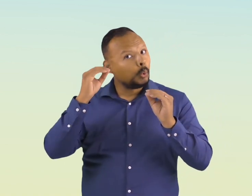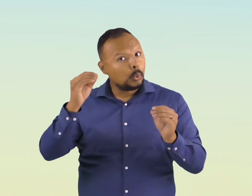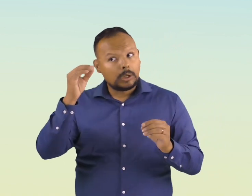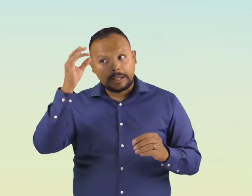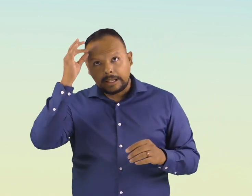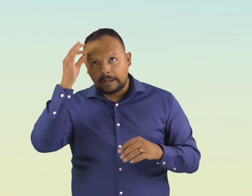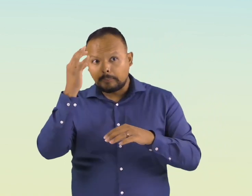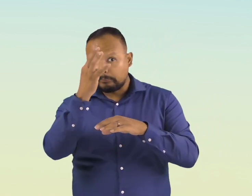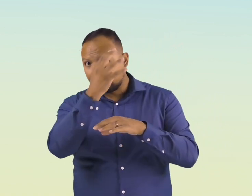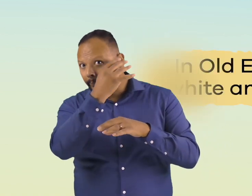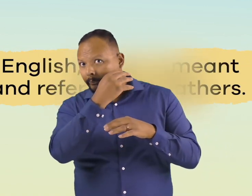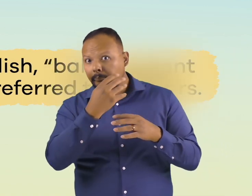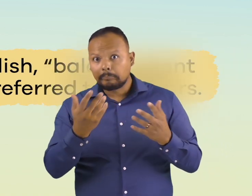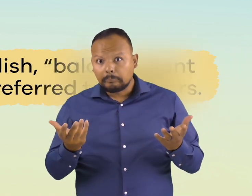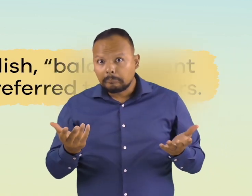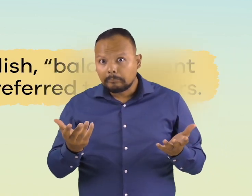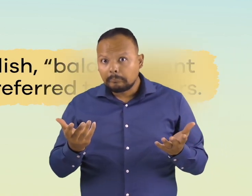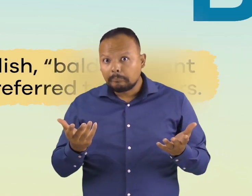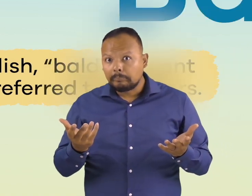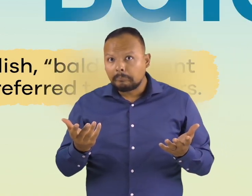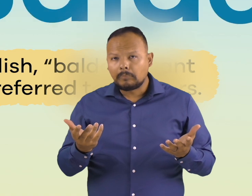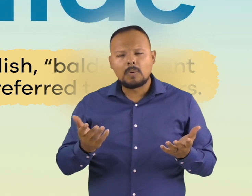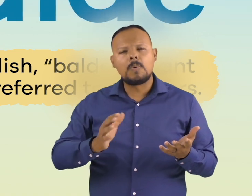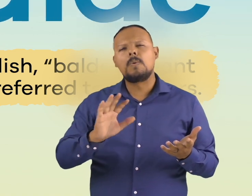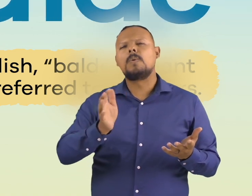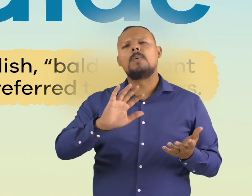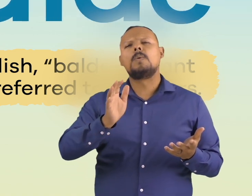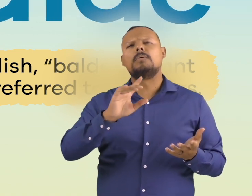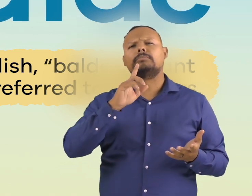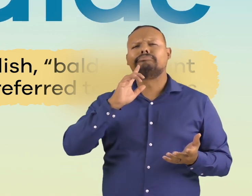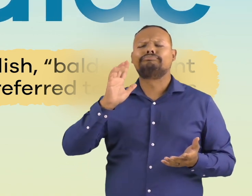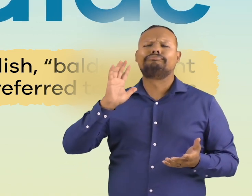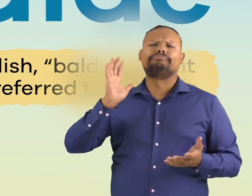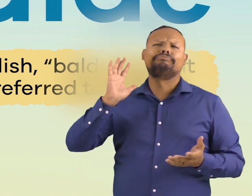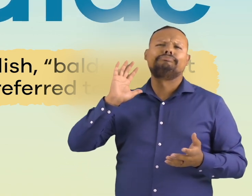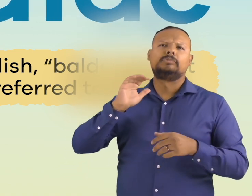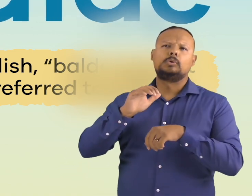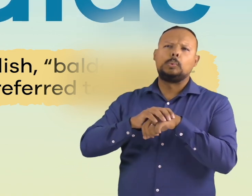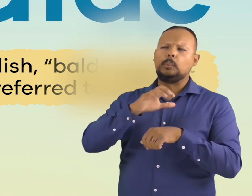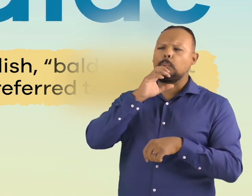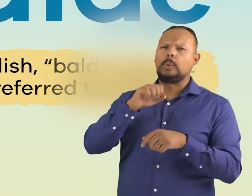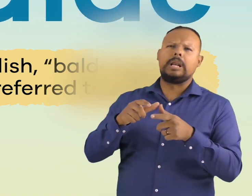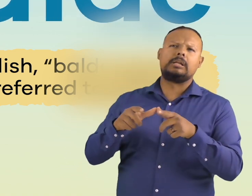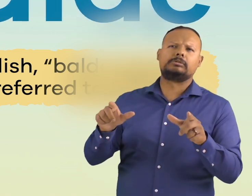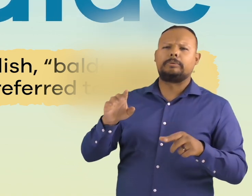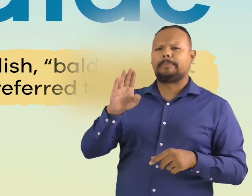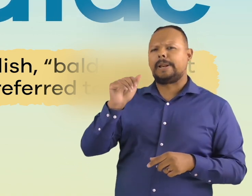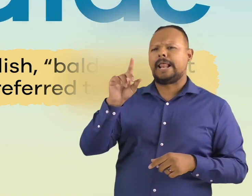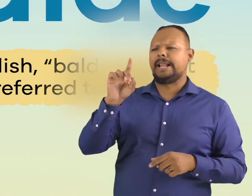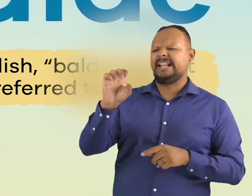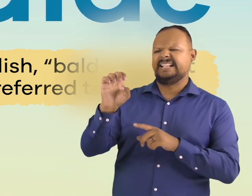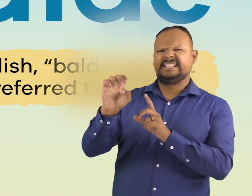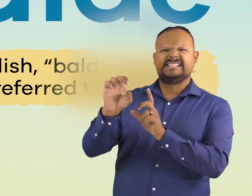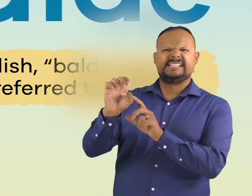head. In Old English, bald meant white and referred to feathers.